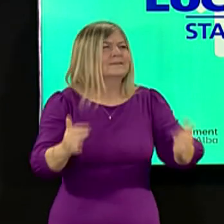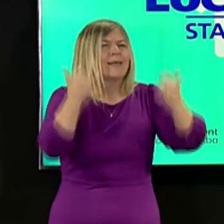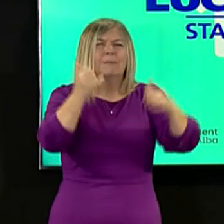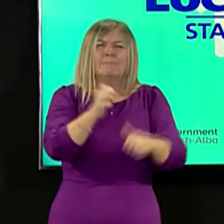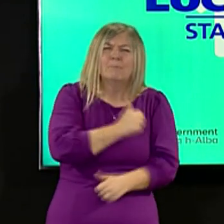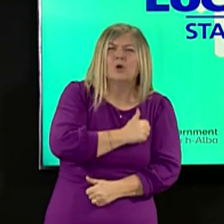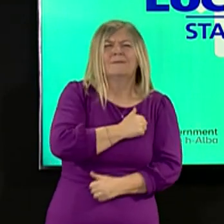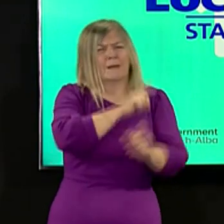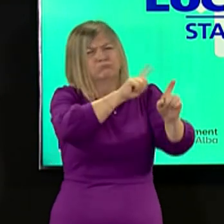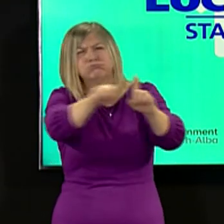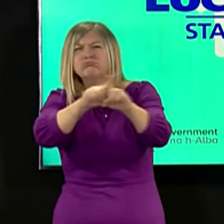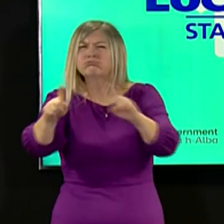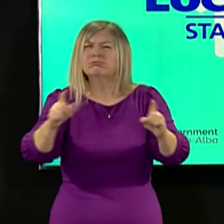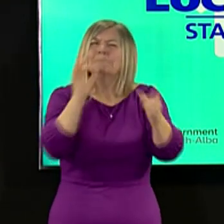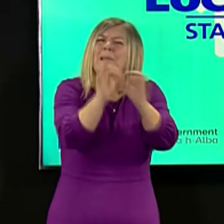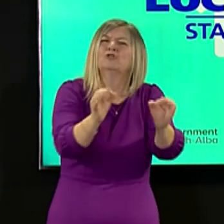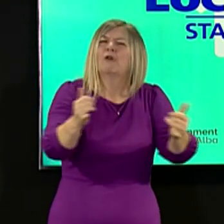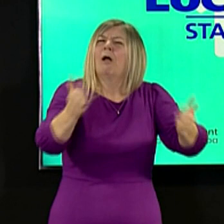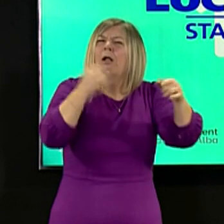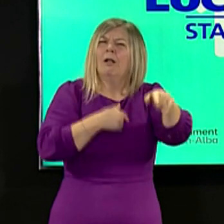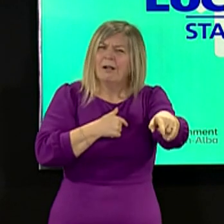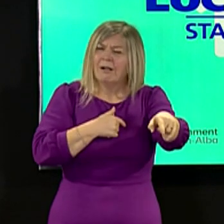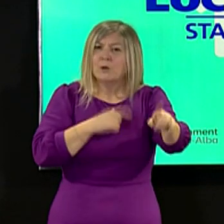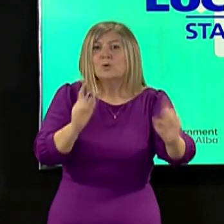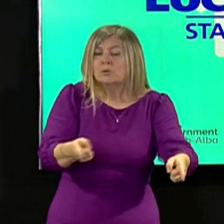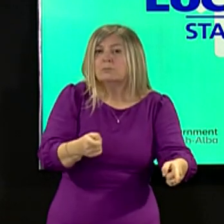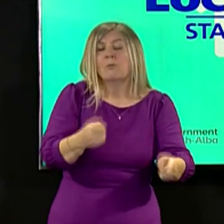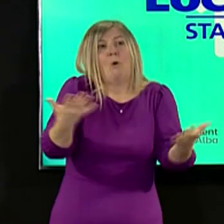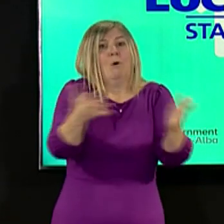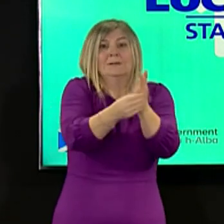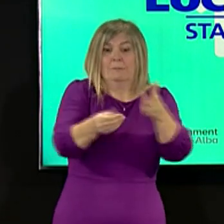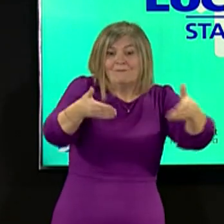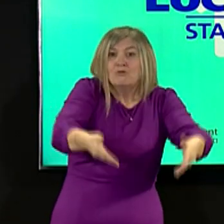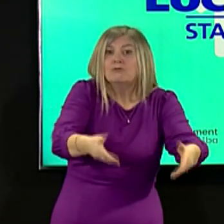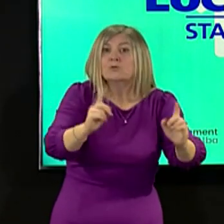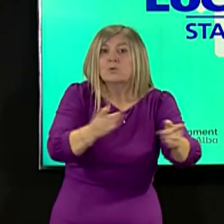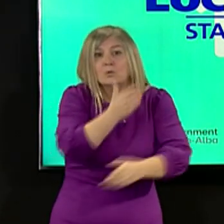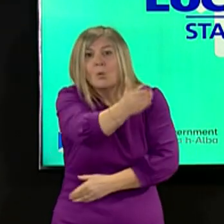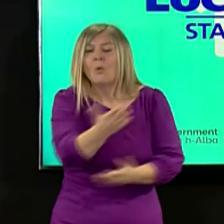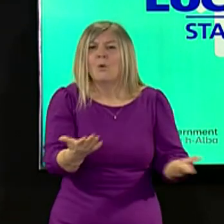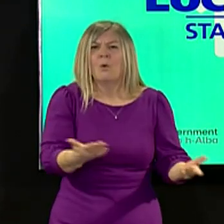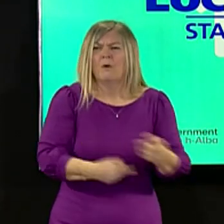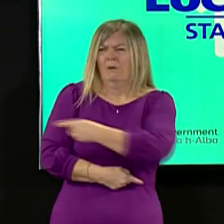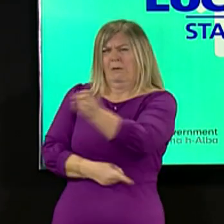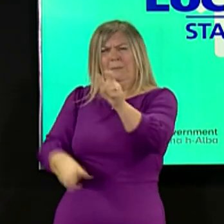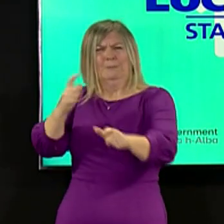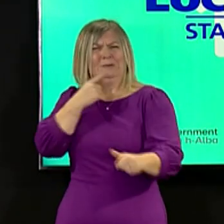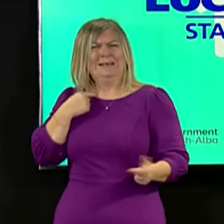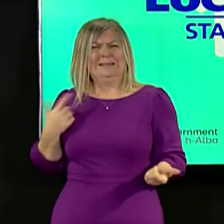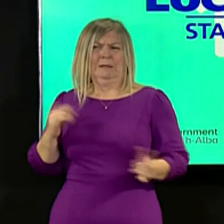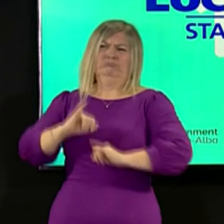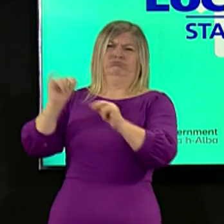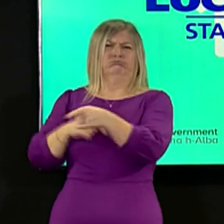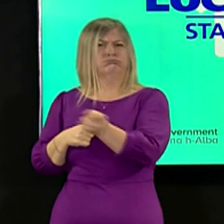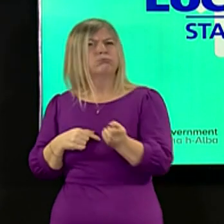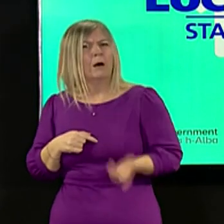and other milestones or in some cases to attend funeral services of their loved ones. The Government